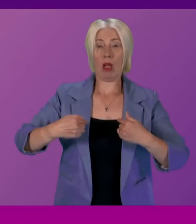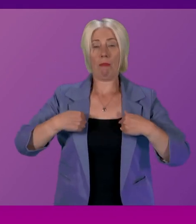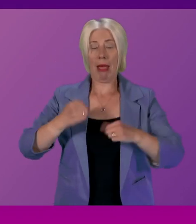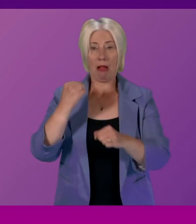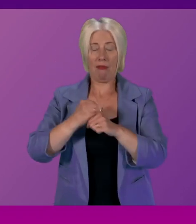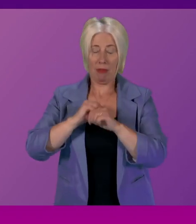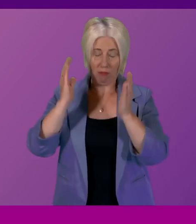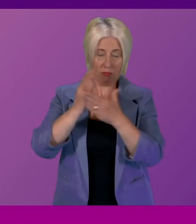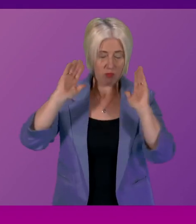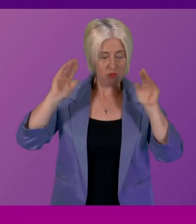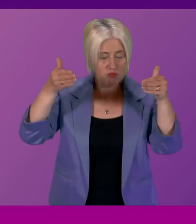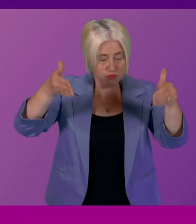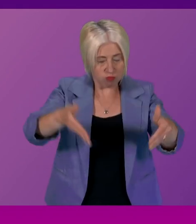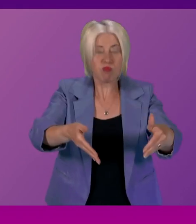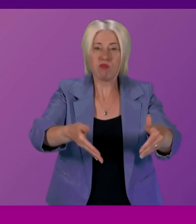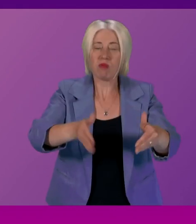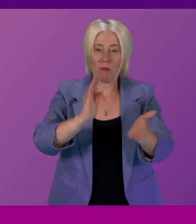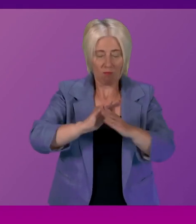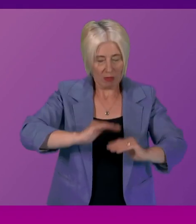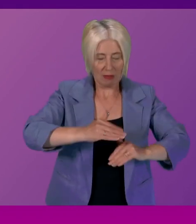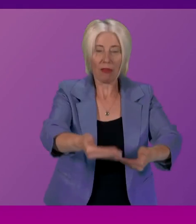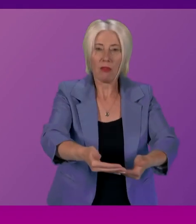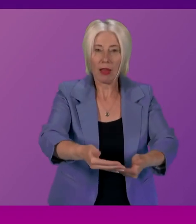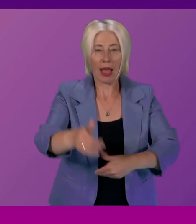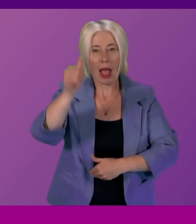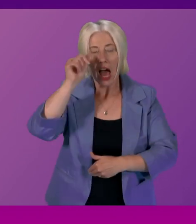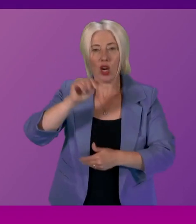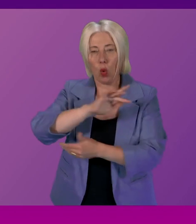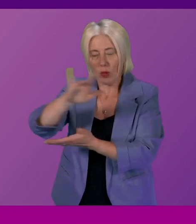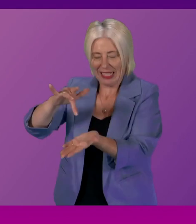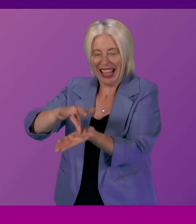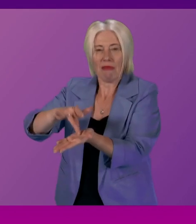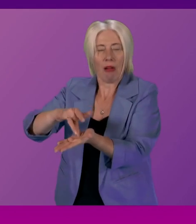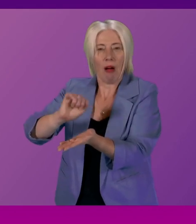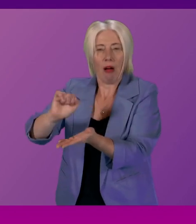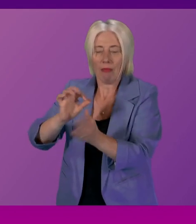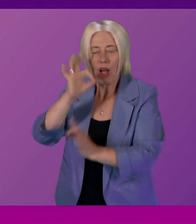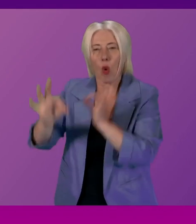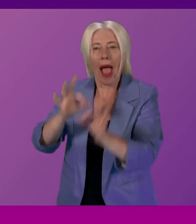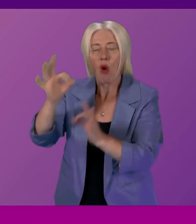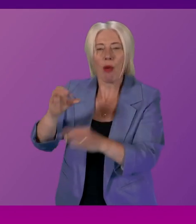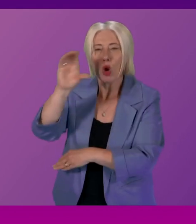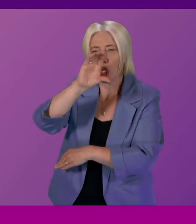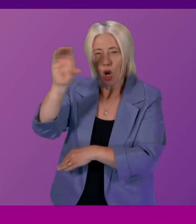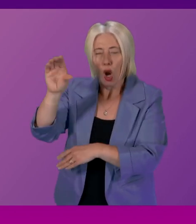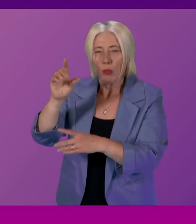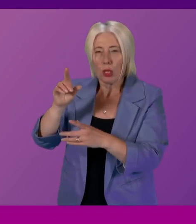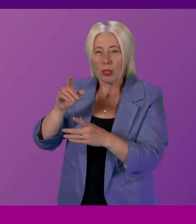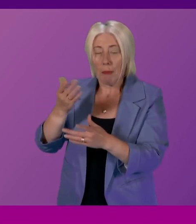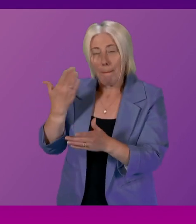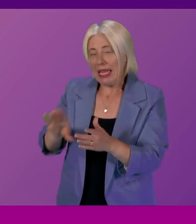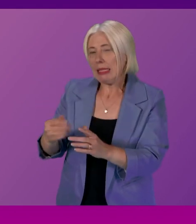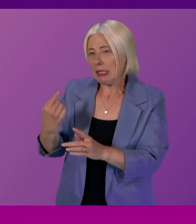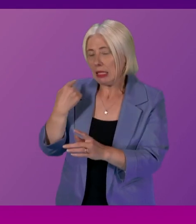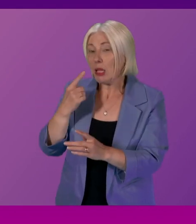focused in terms of delivery I do know about the town centre inquiry that has been done